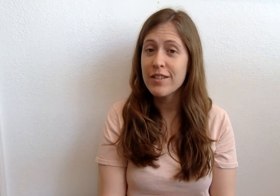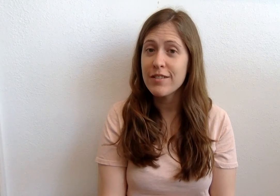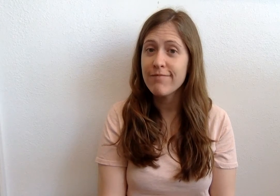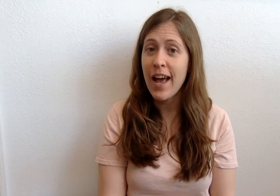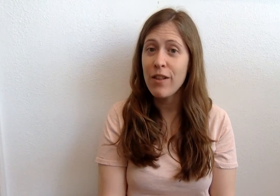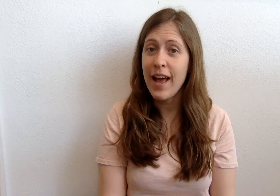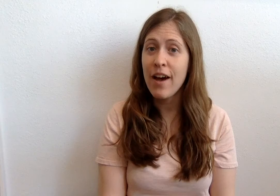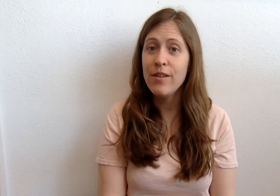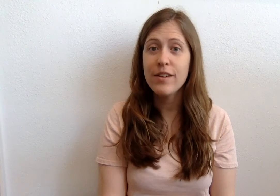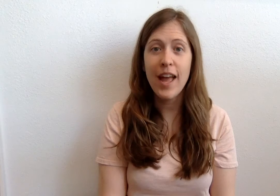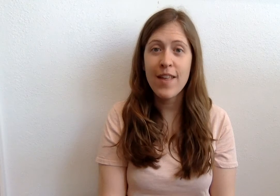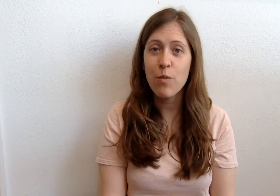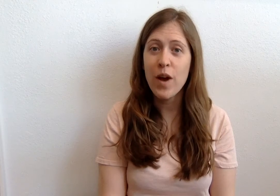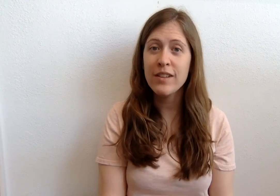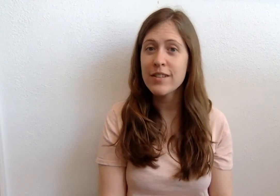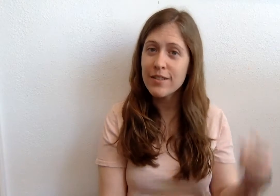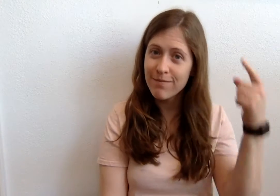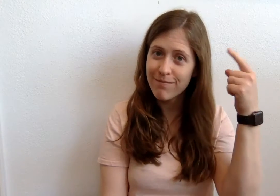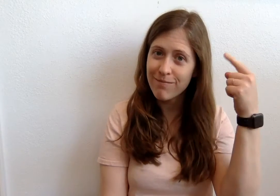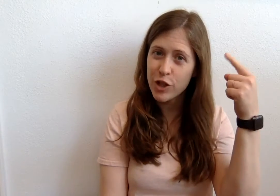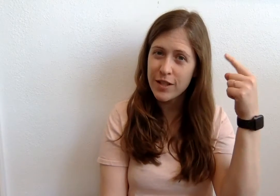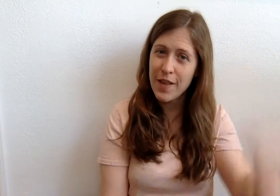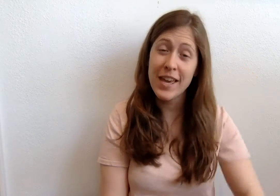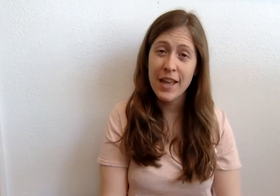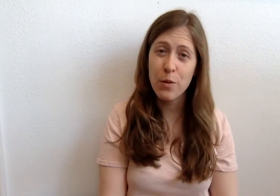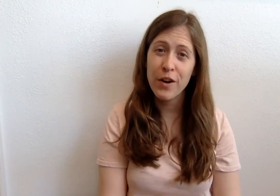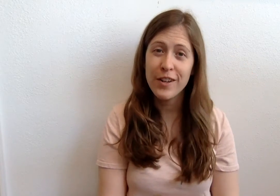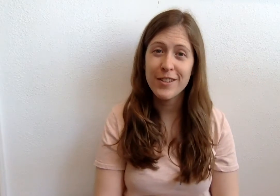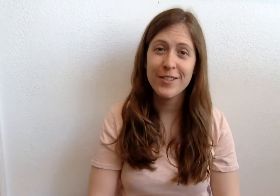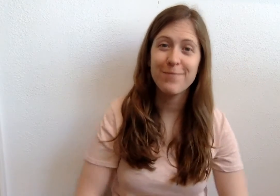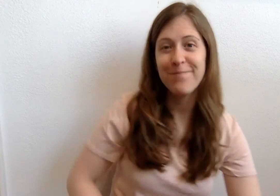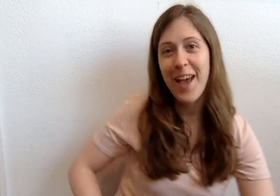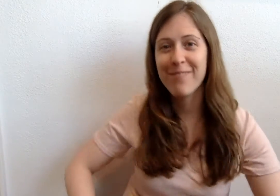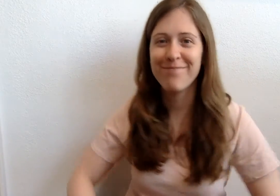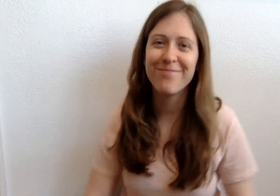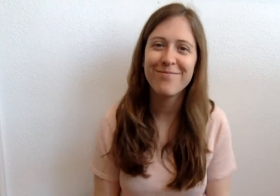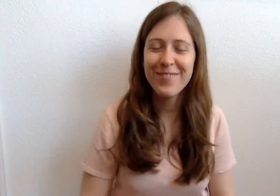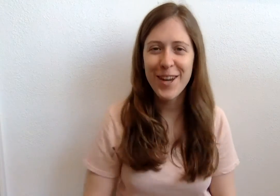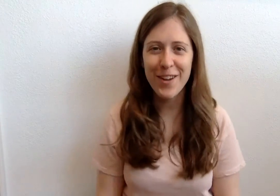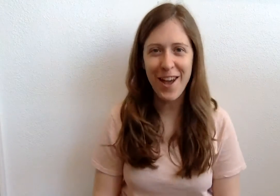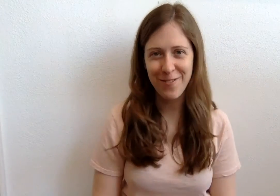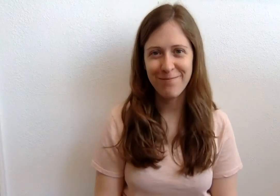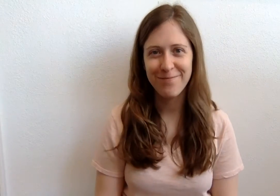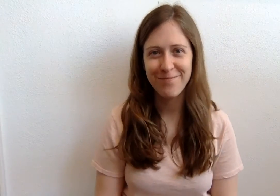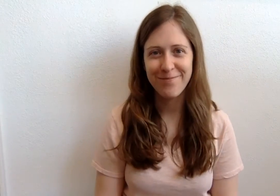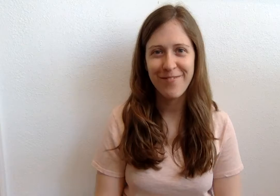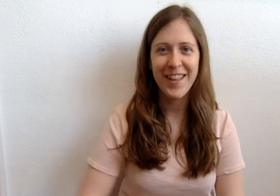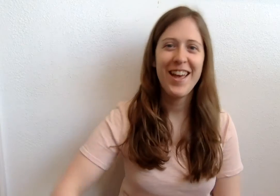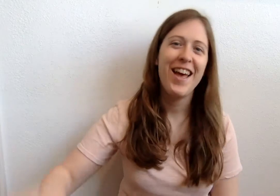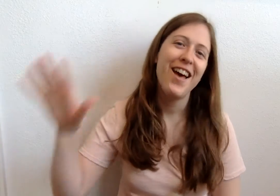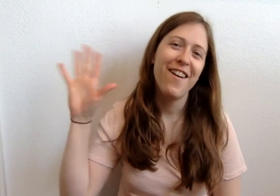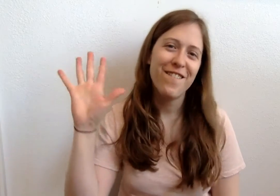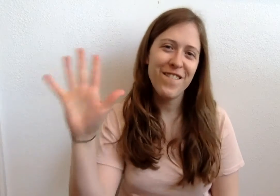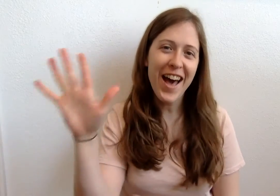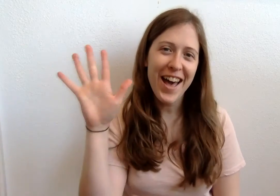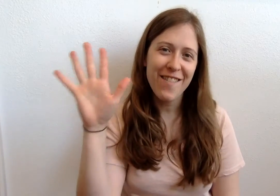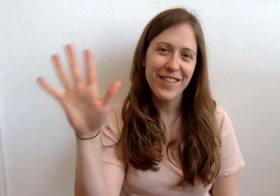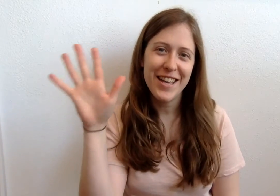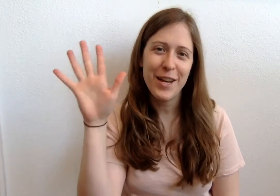out loud, and then once just thinking the words. Okay, here we go. Five little